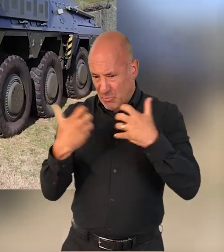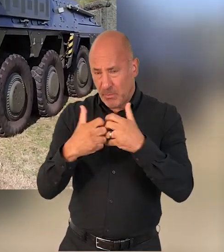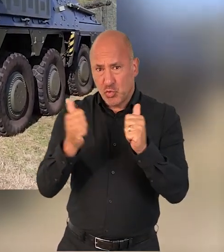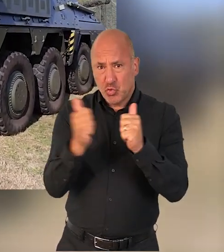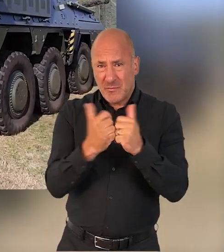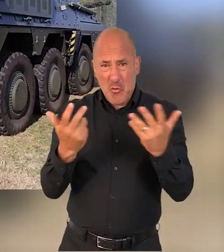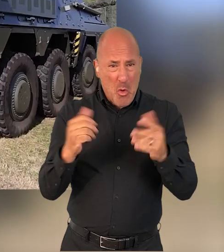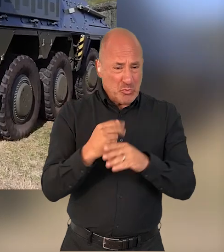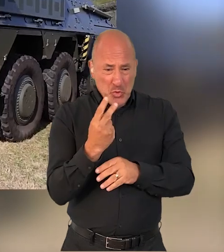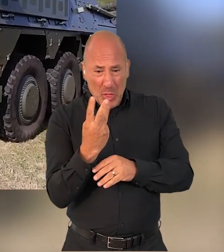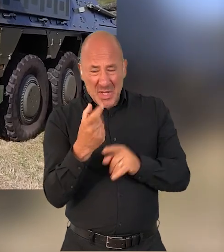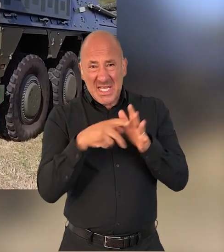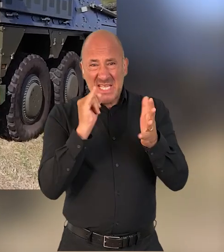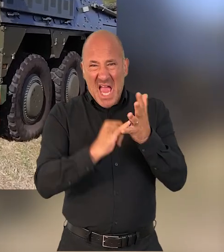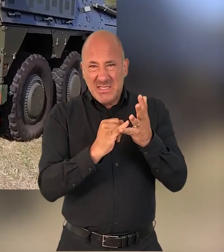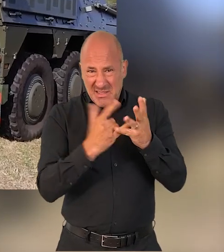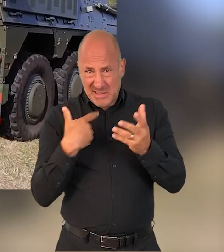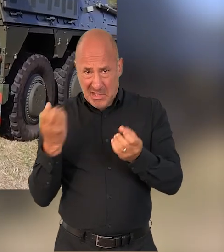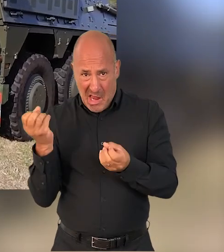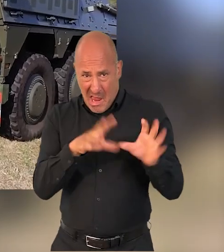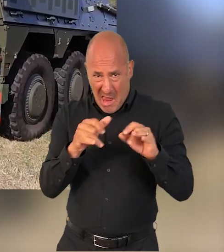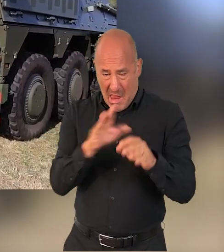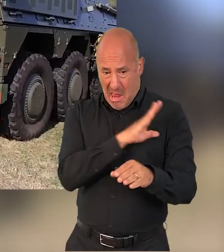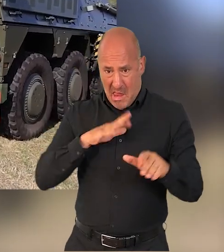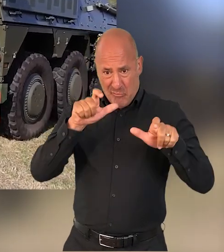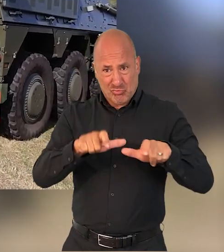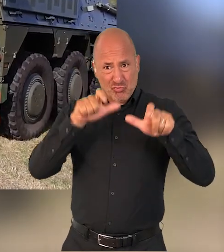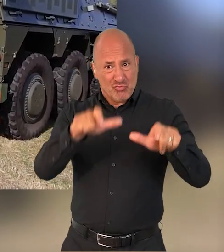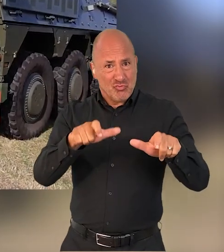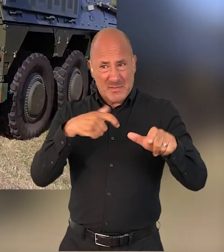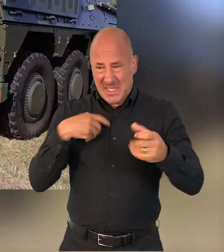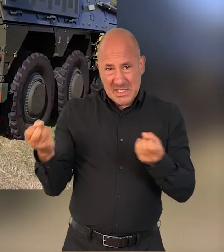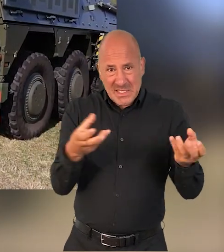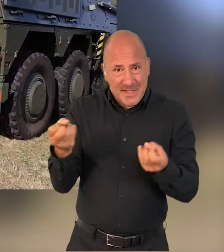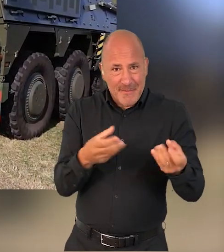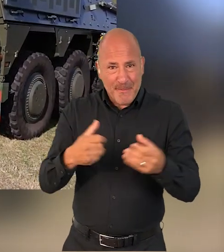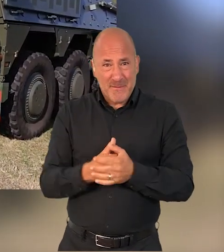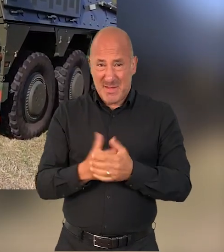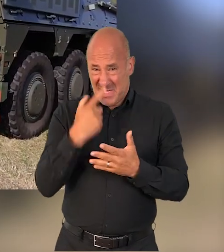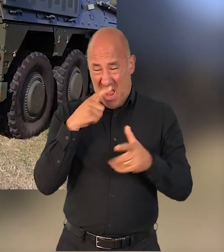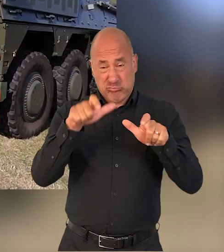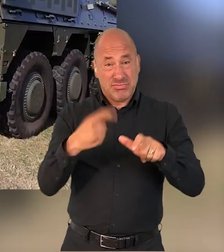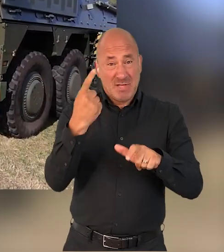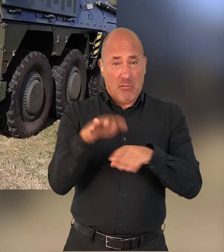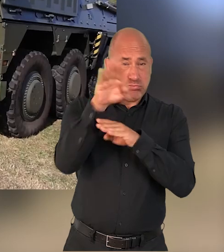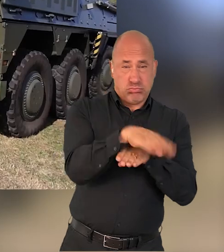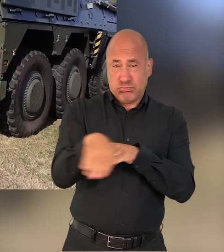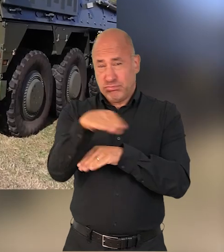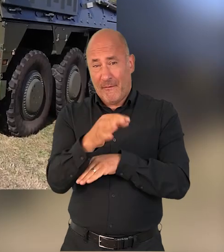equipment carried for the number of days that we need to keep the troops on board for. So this vehicle is self-sustaining for a number of